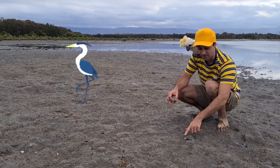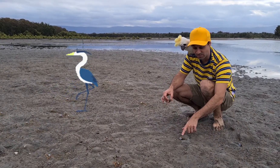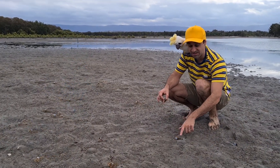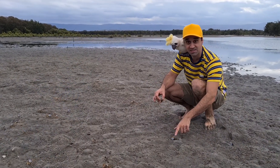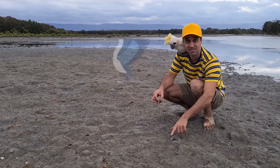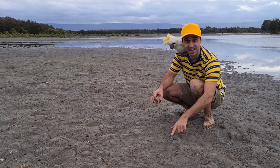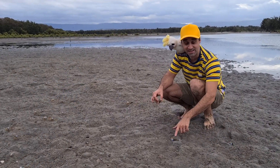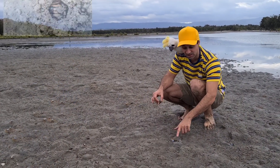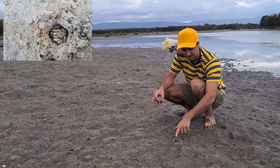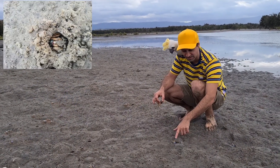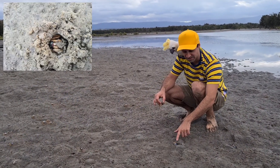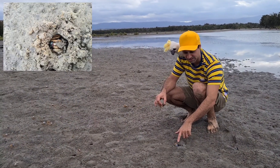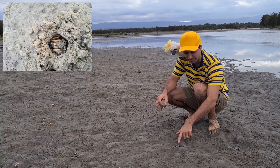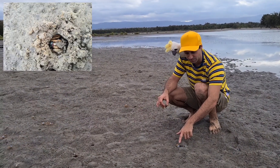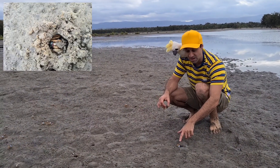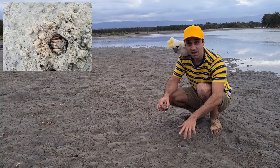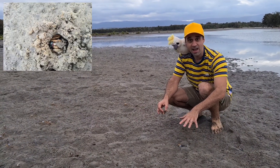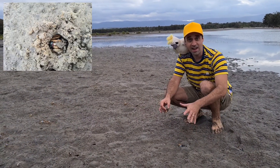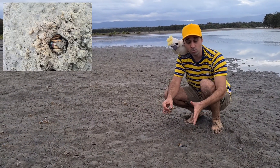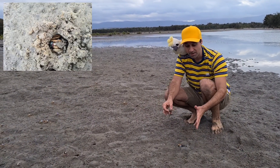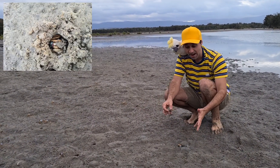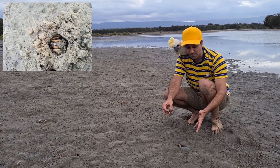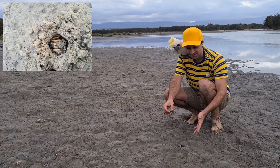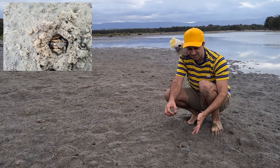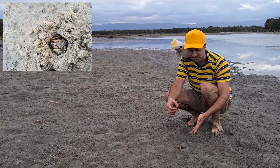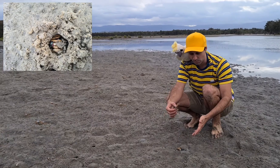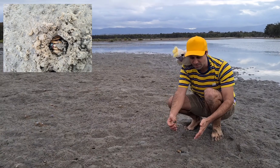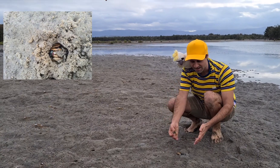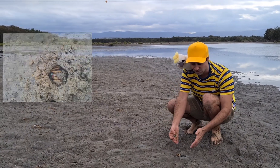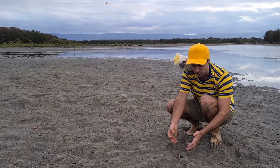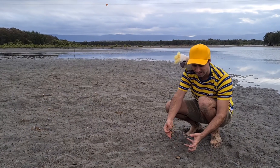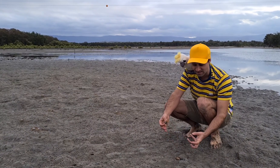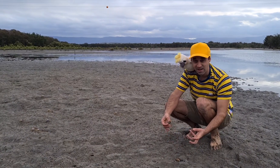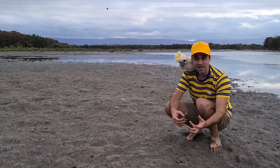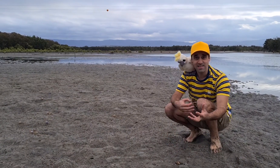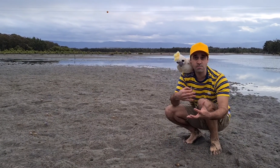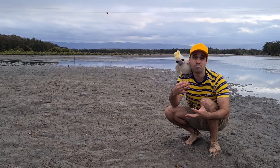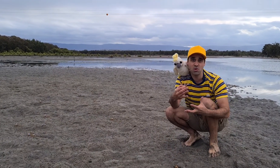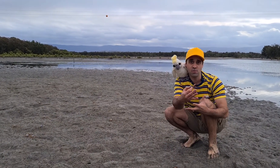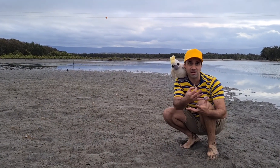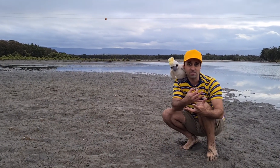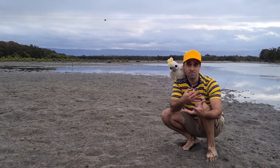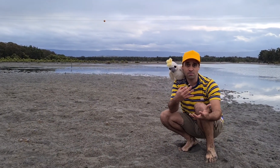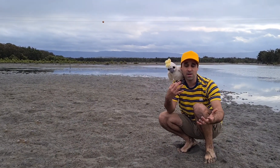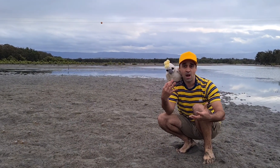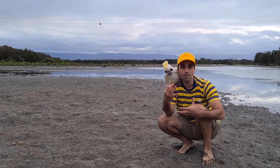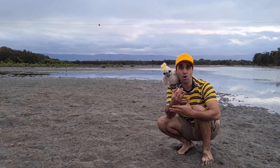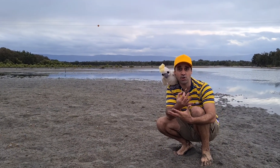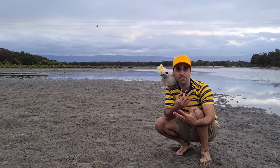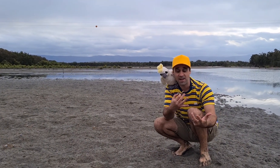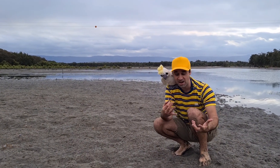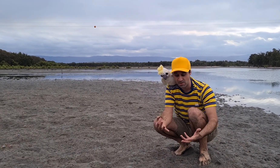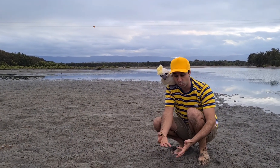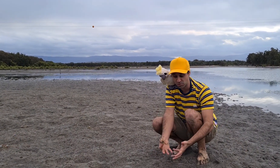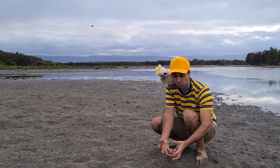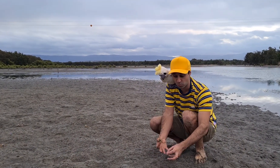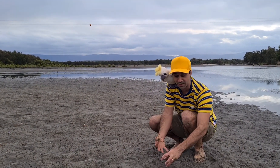into the sand like this. And what happens is that when they do that, they're building a pocket of air in what's called an